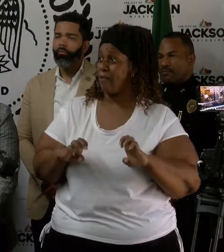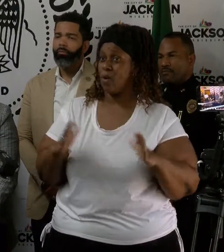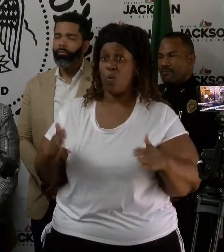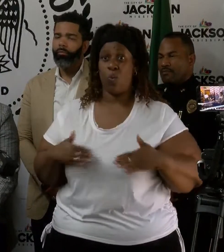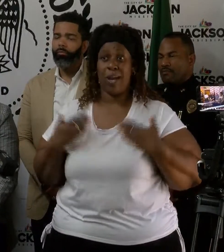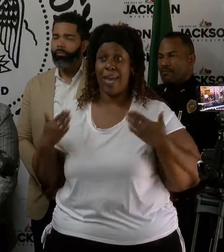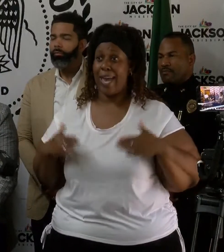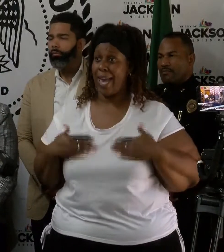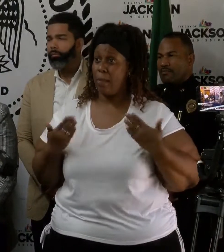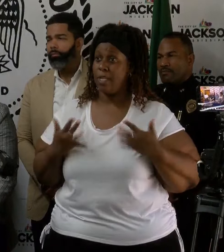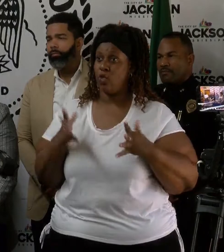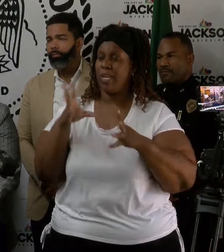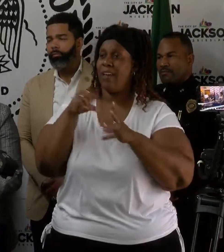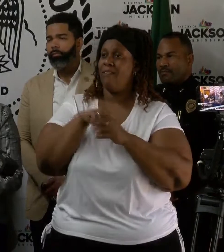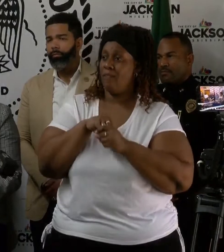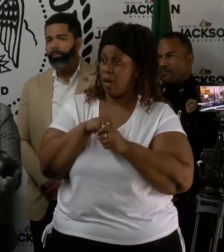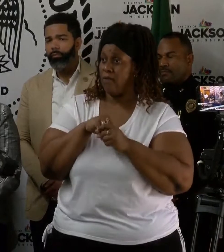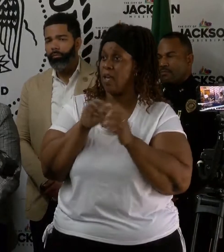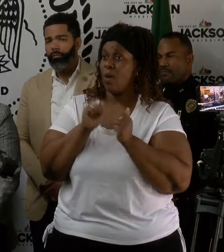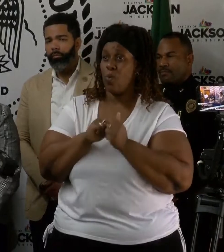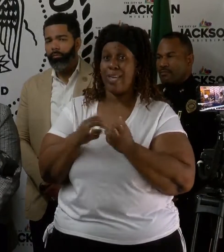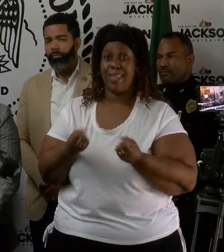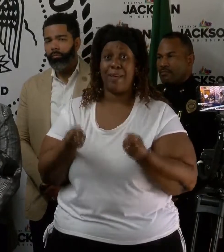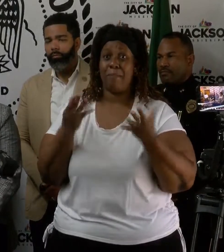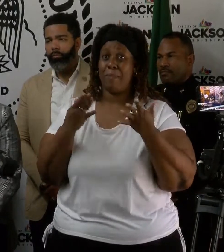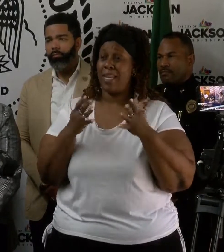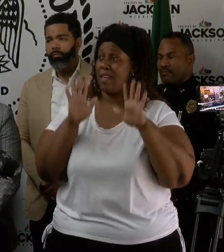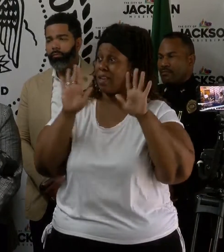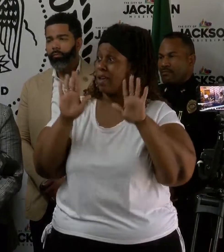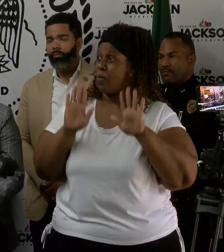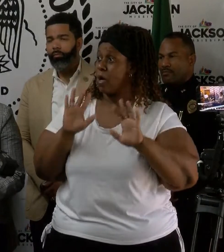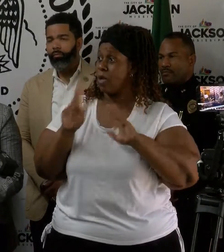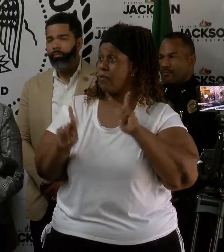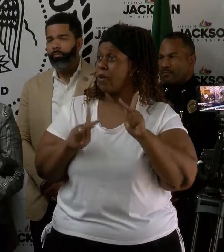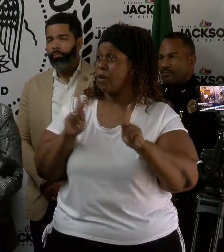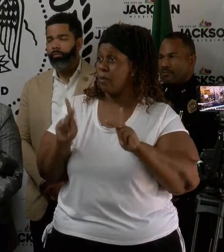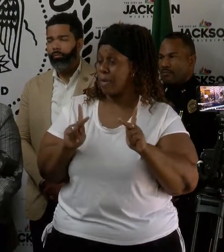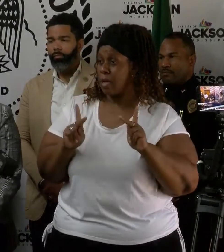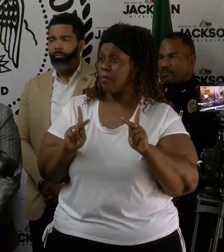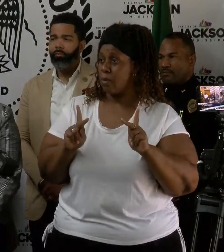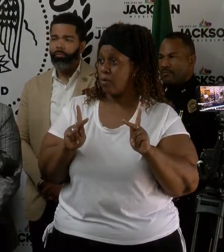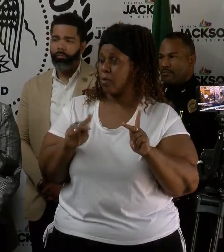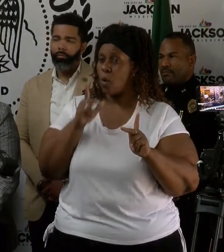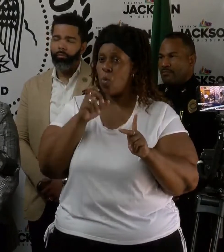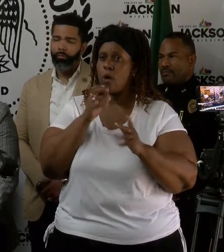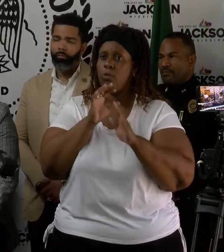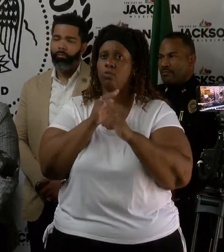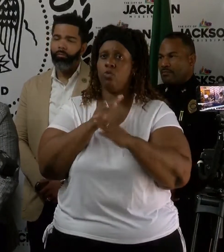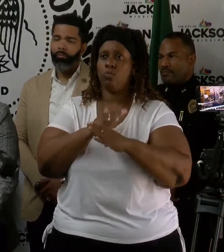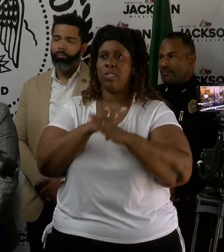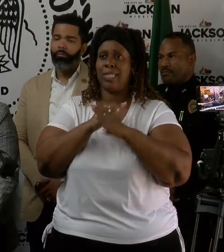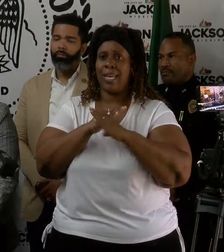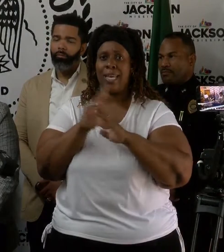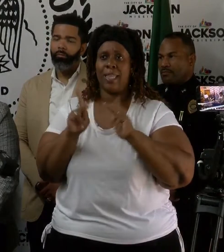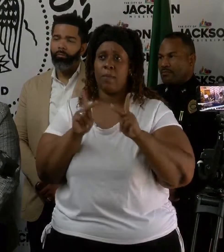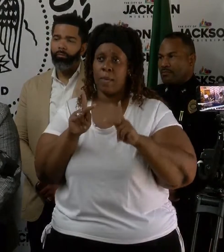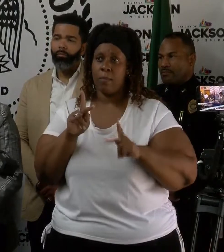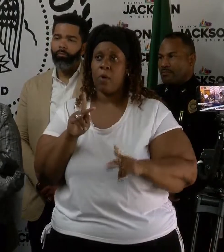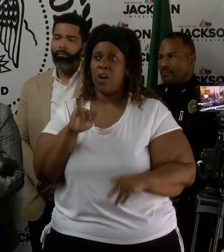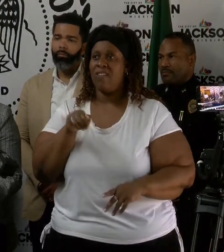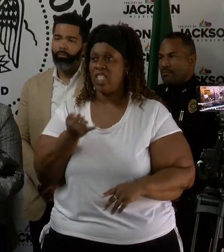be a part of so many amazing people who want to protect the citizens of Jackson.